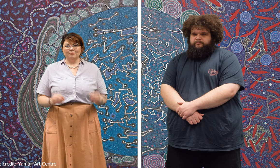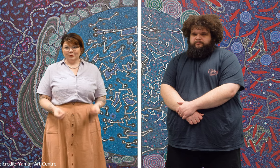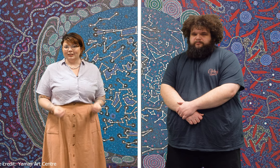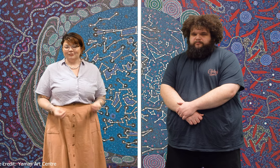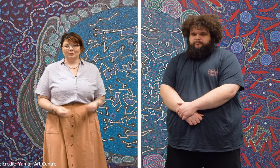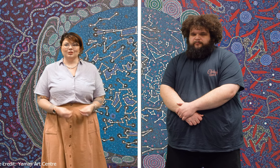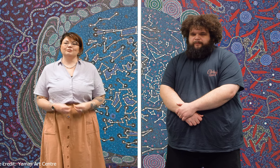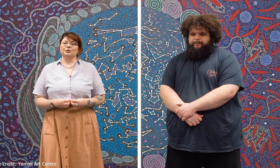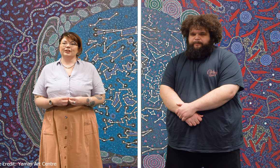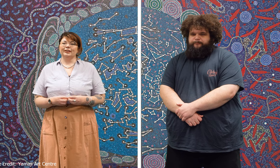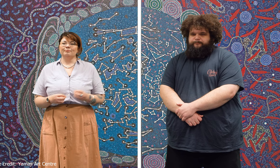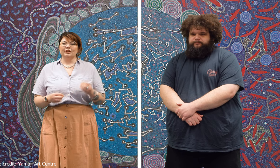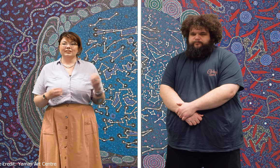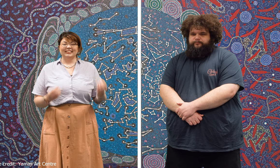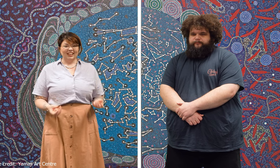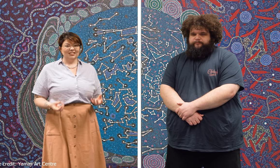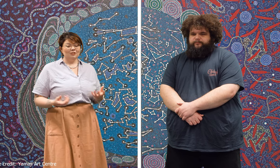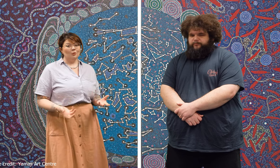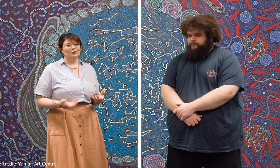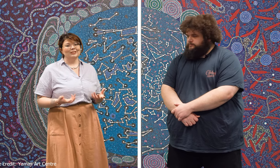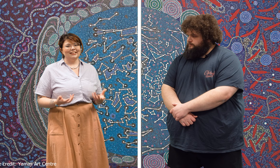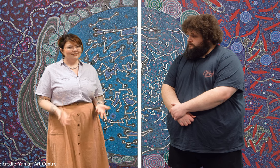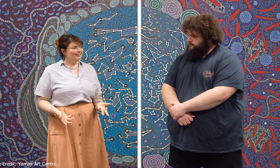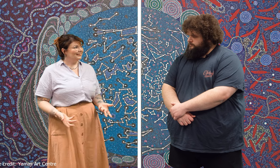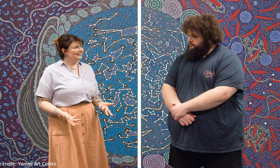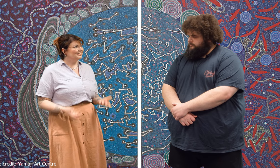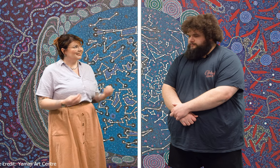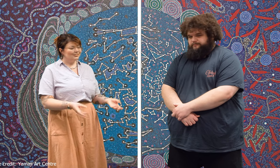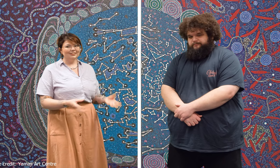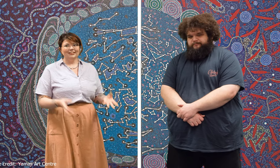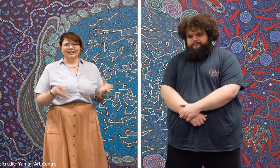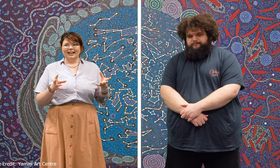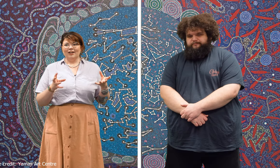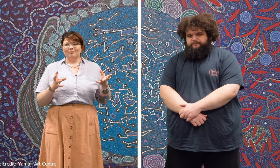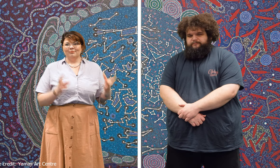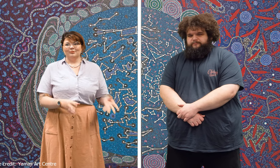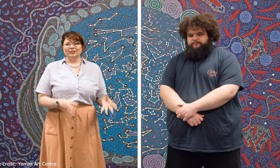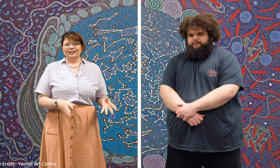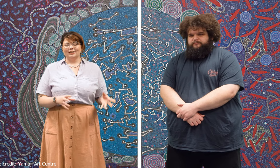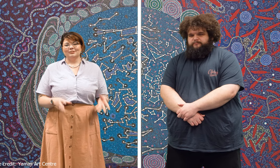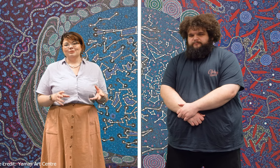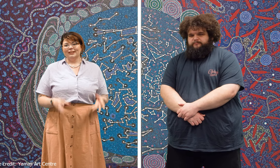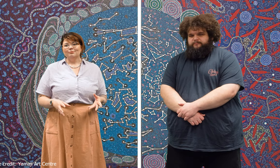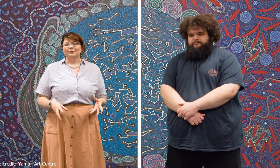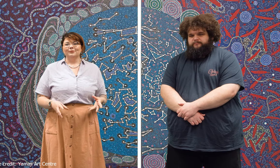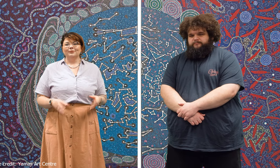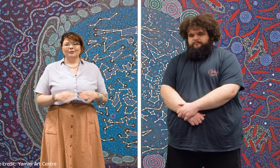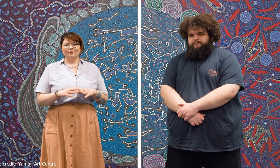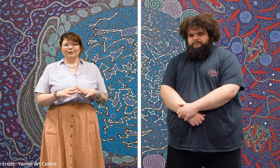building of the observatory sites of cultural significance to the Wairajiri Yamachi people were